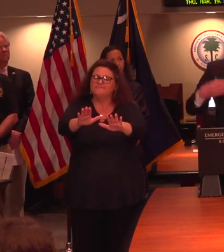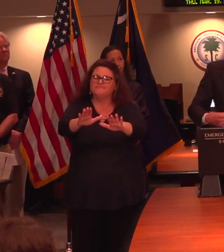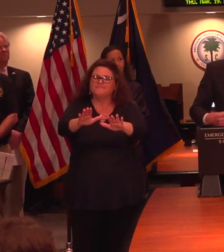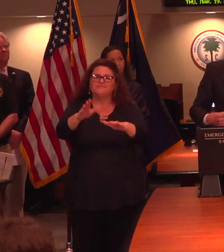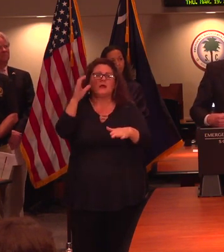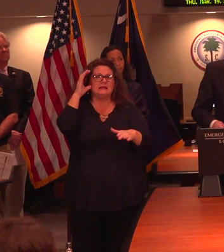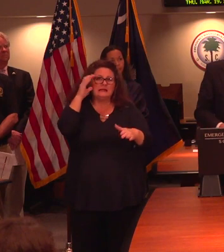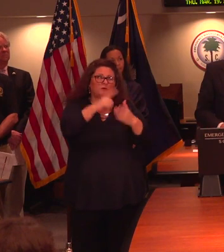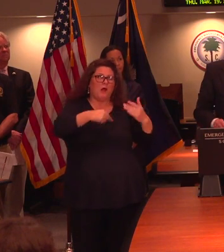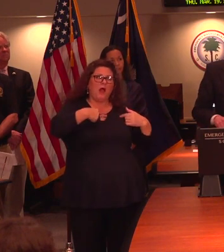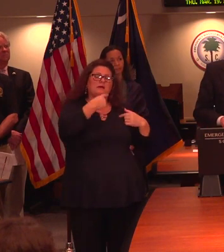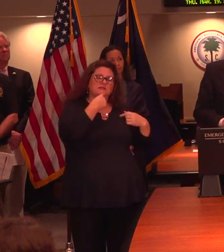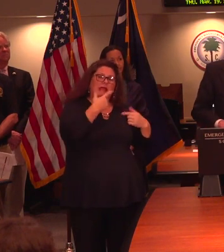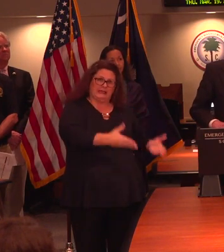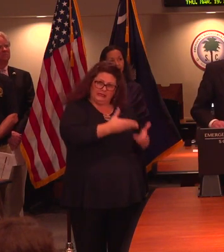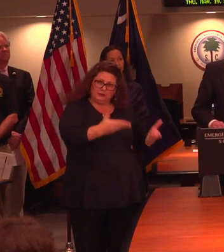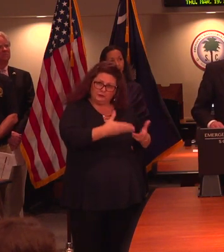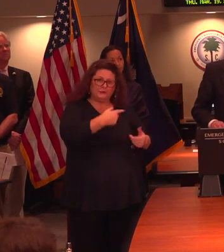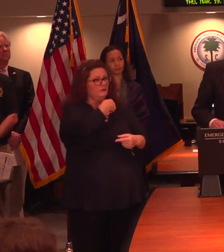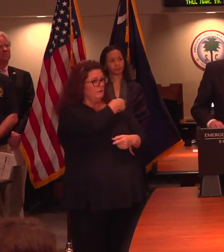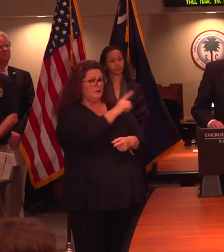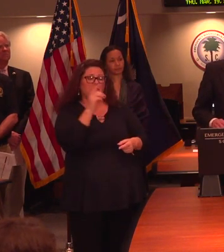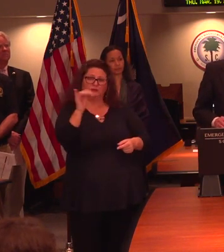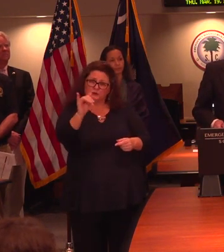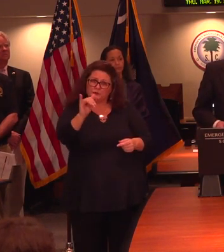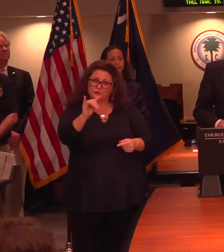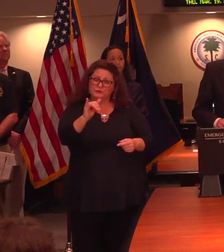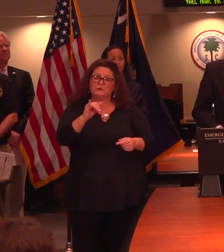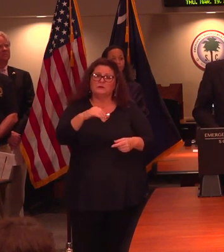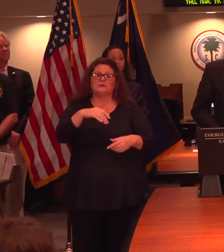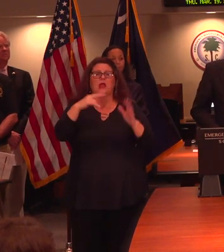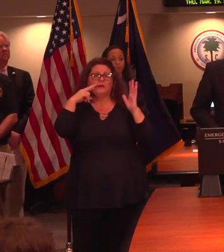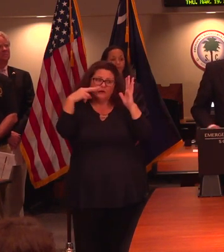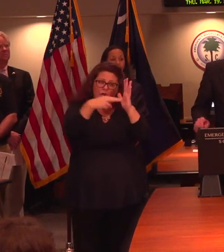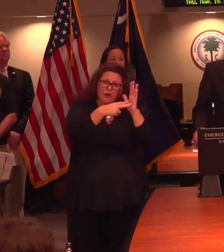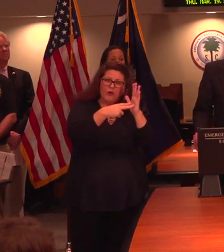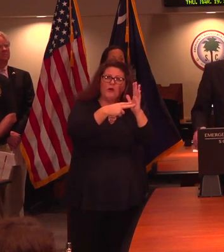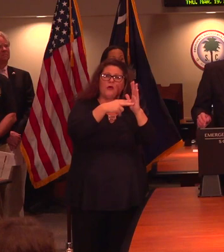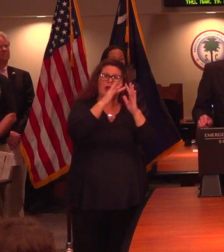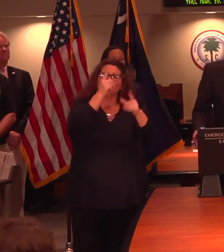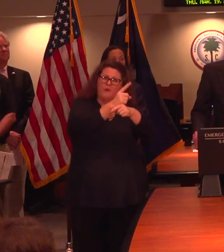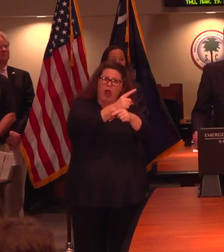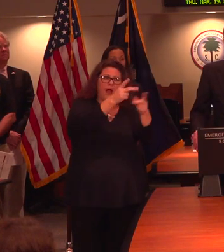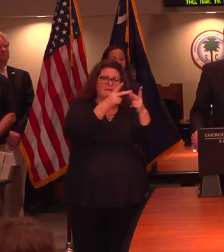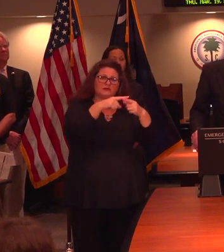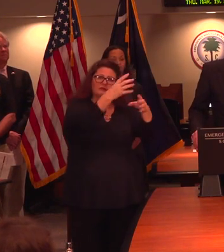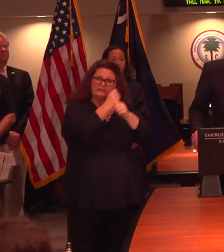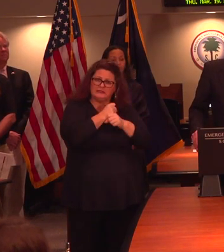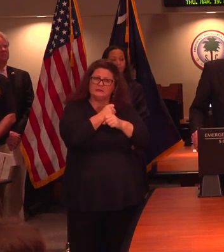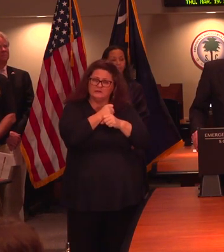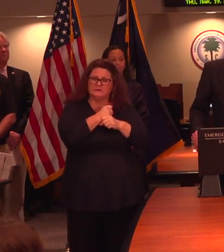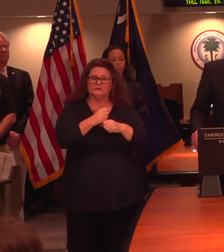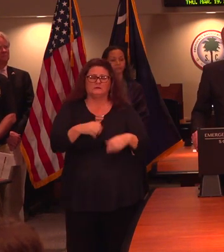sources like this one. We are attempting to answer as many questions as we can. Earlier today, I was on a conference call